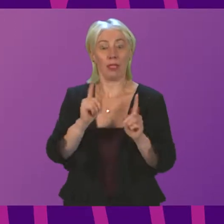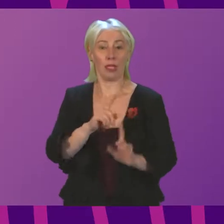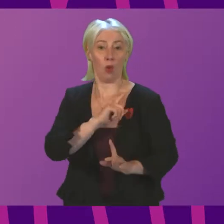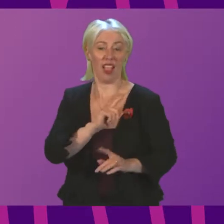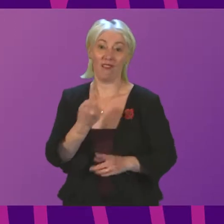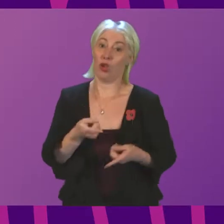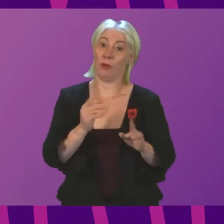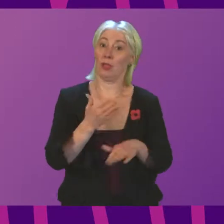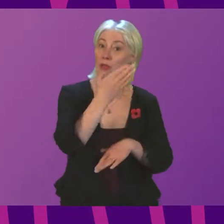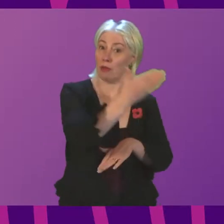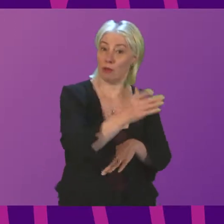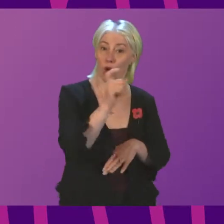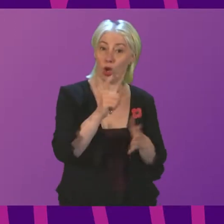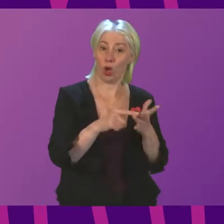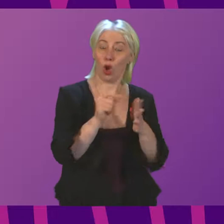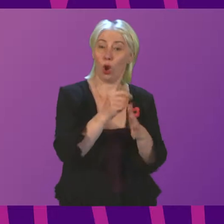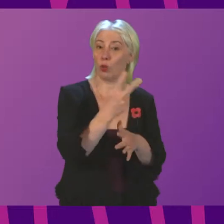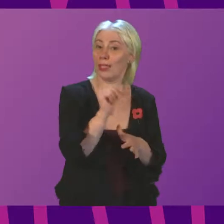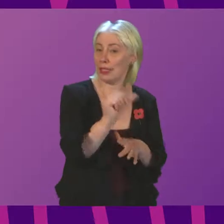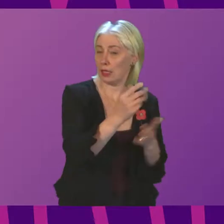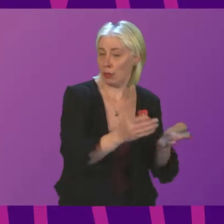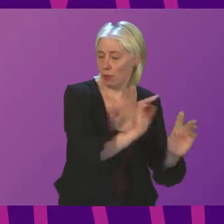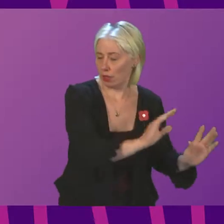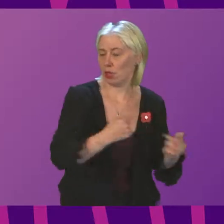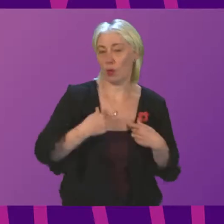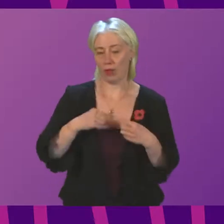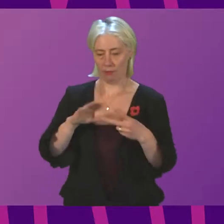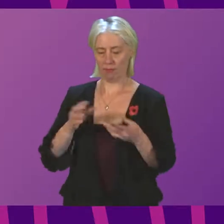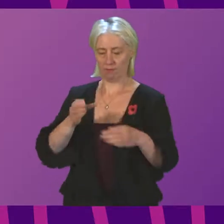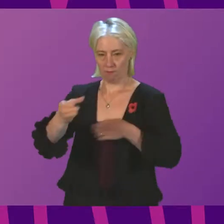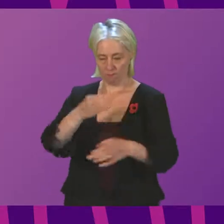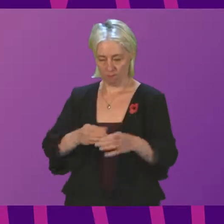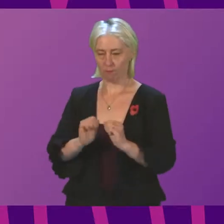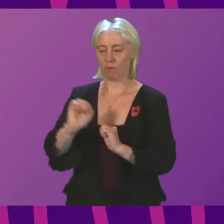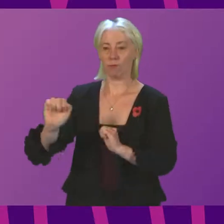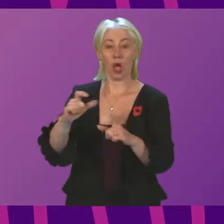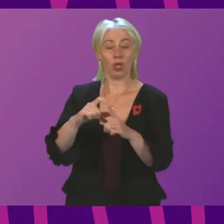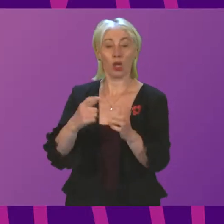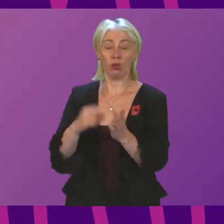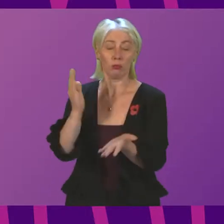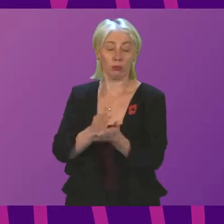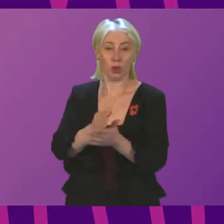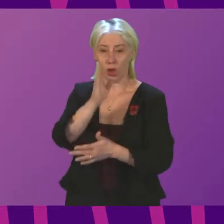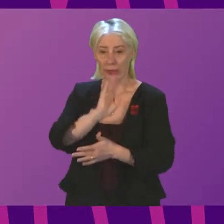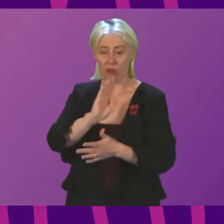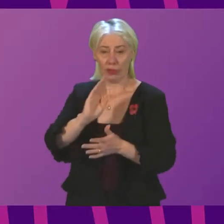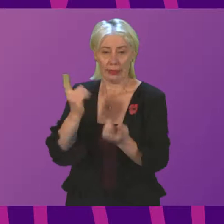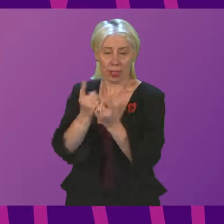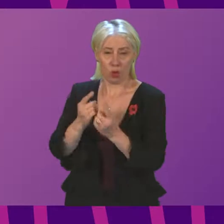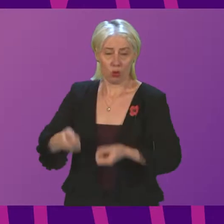the Conference of the Parties in Glasgow. Mr Ross raises a serious issue in relation to Richard Brown.